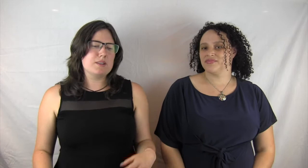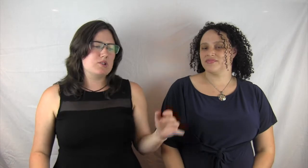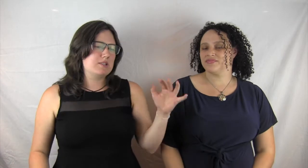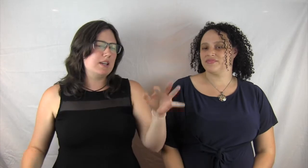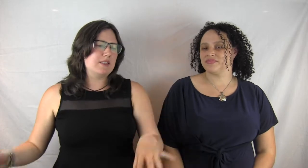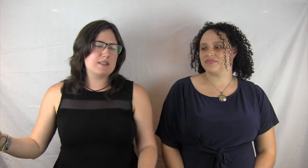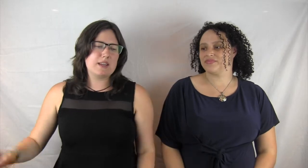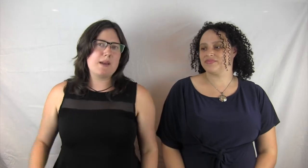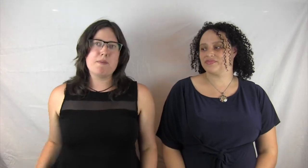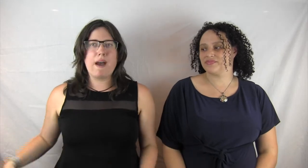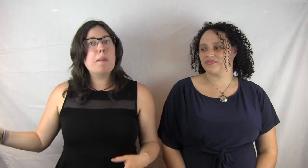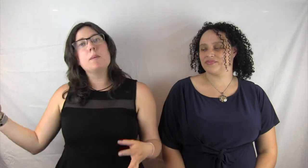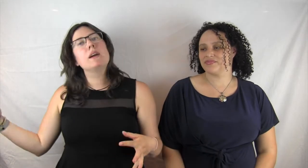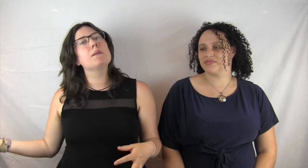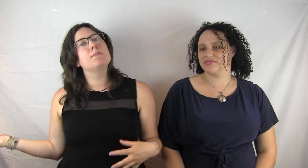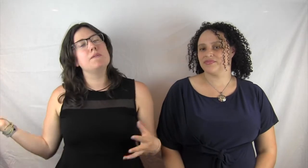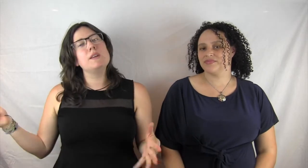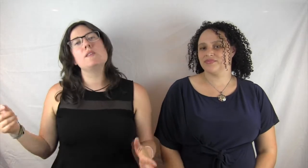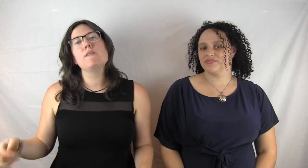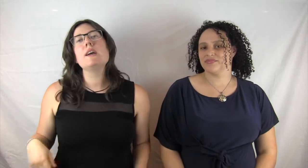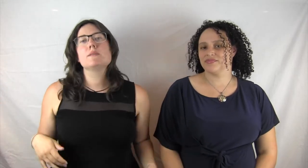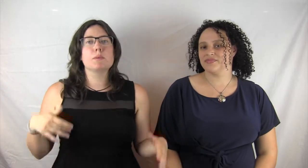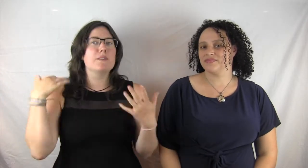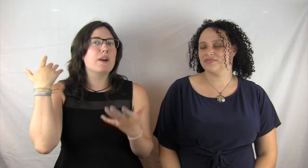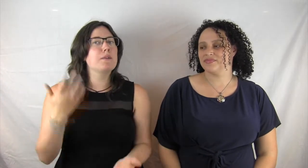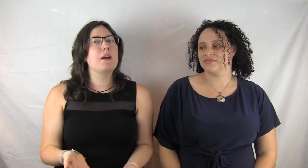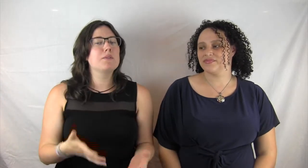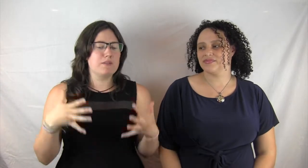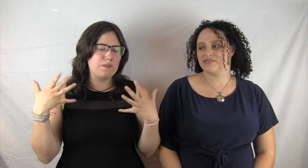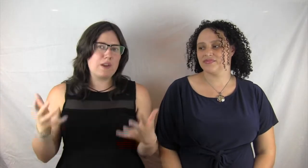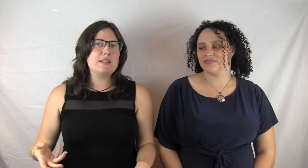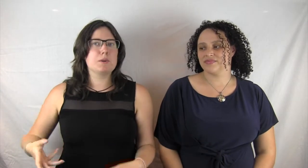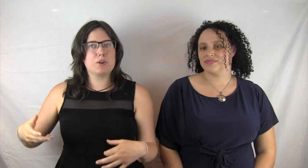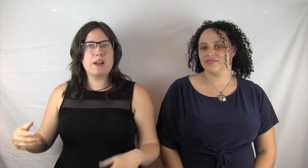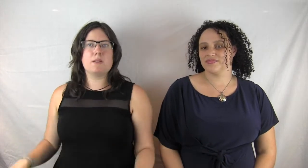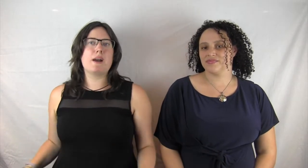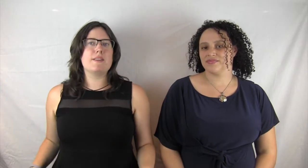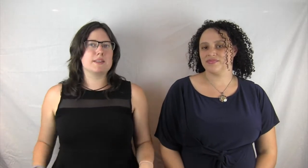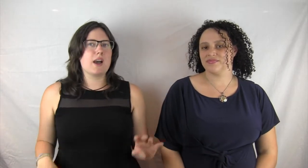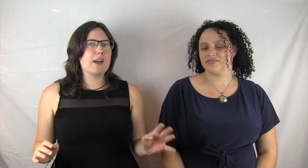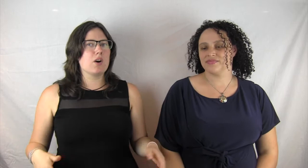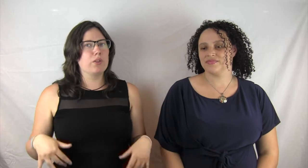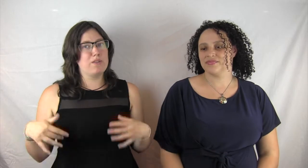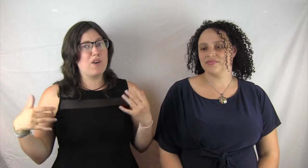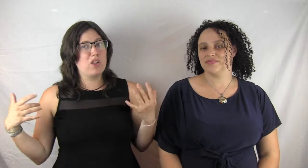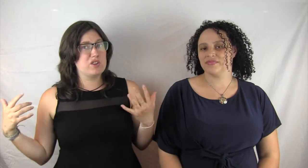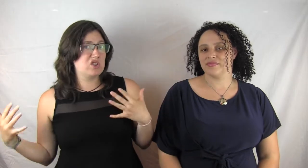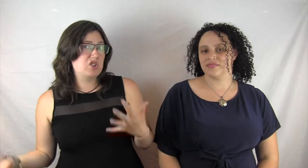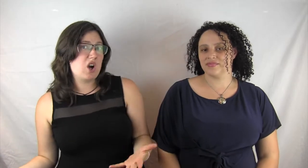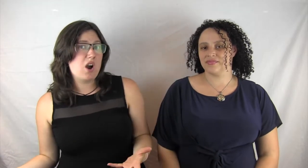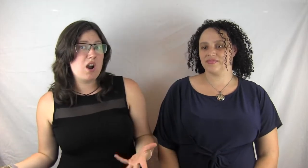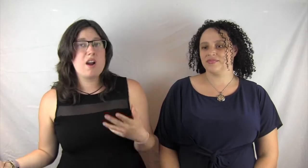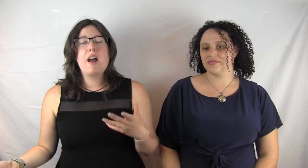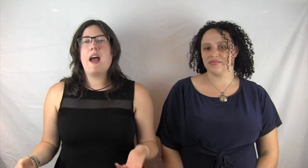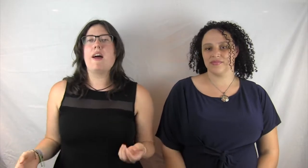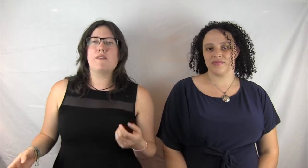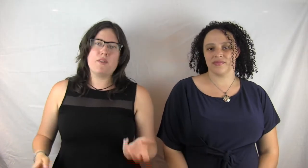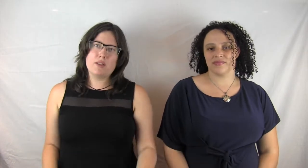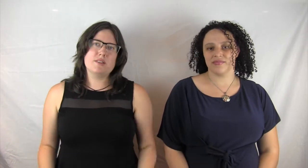it's just like this game of how are we going to defeat the fates? Well, we find out that the fates were created by this guy called the Fallen Star. And the Fallen